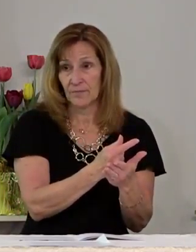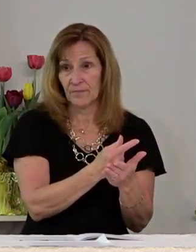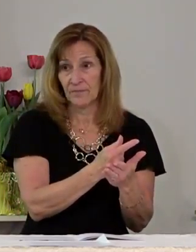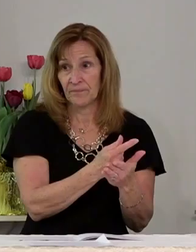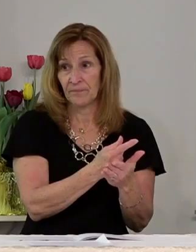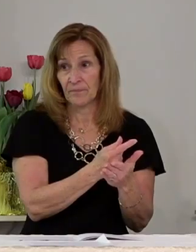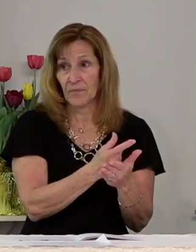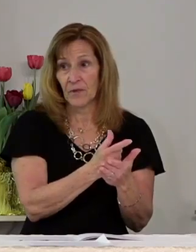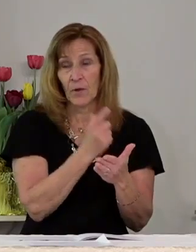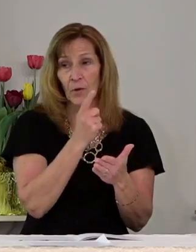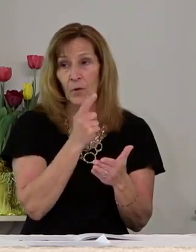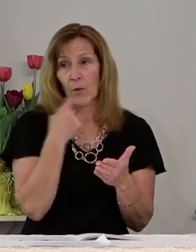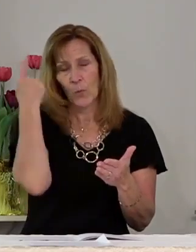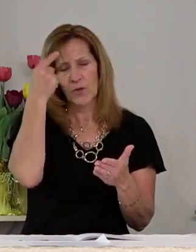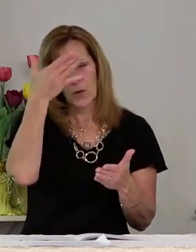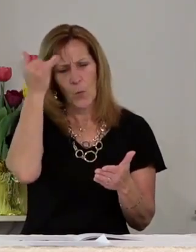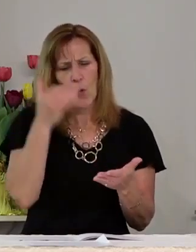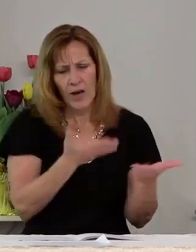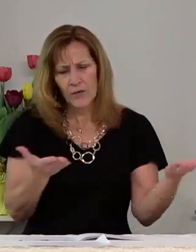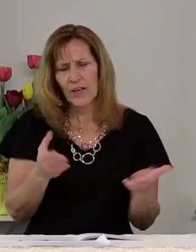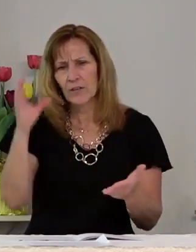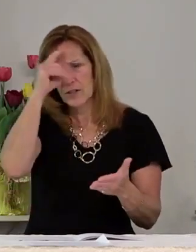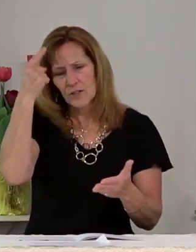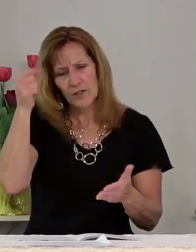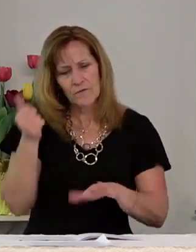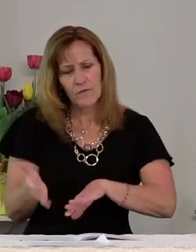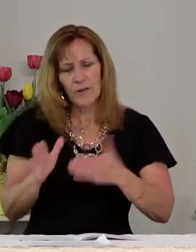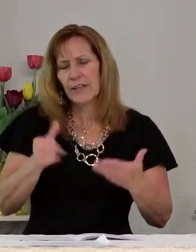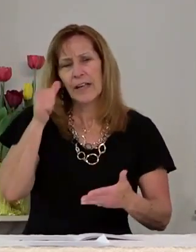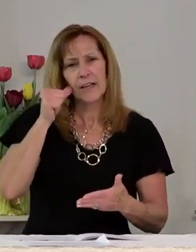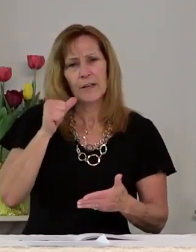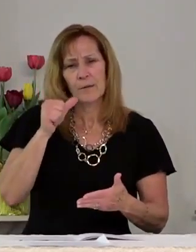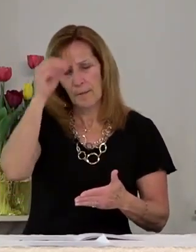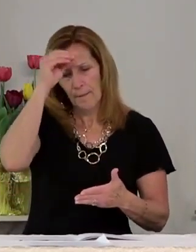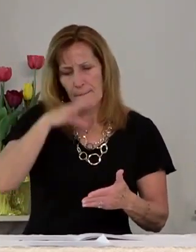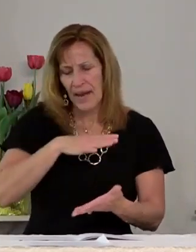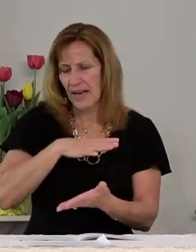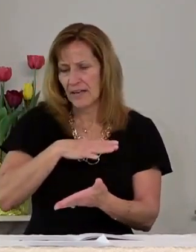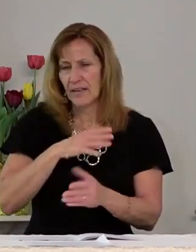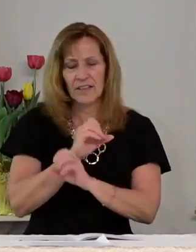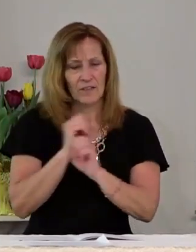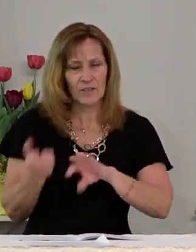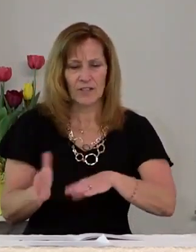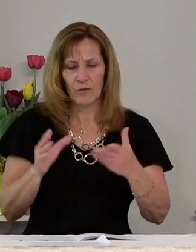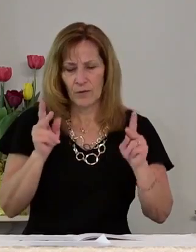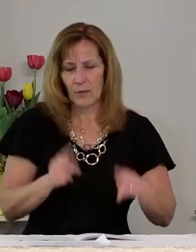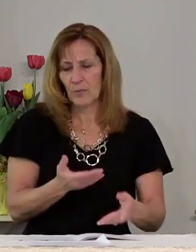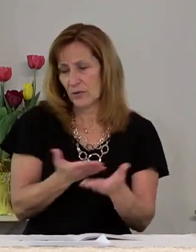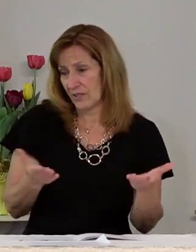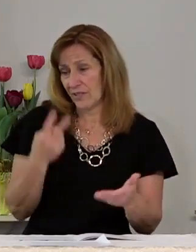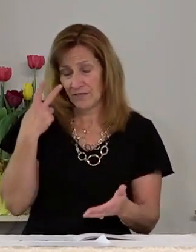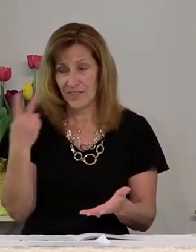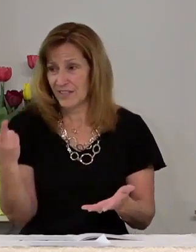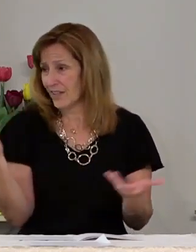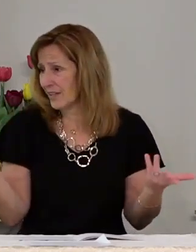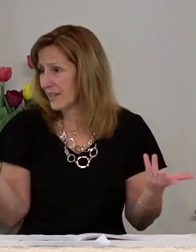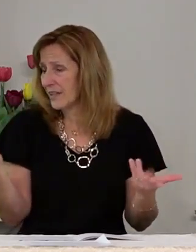who wonder why they're there looking for a dead person when there is no dead person to see.